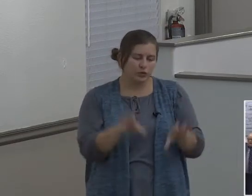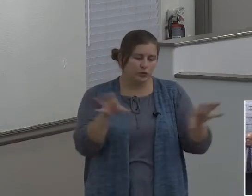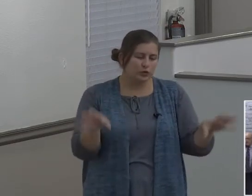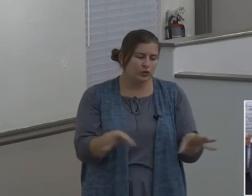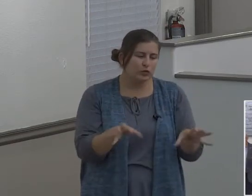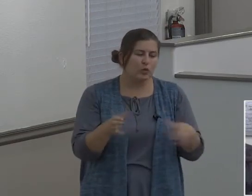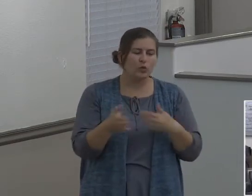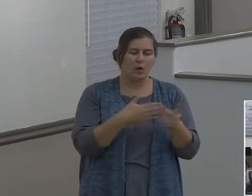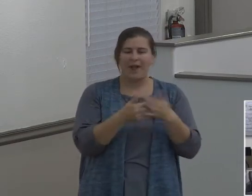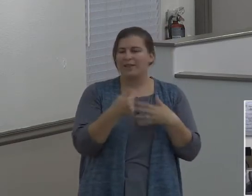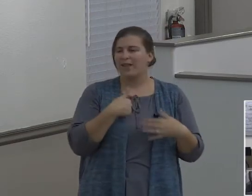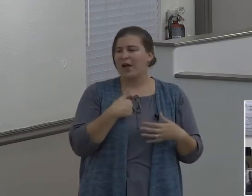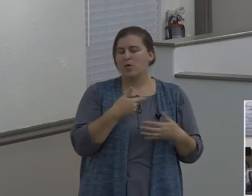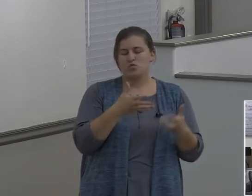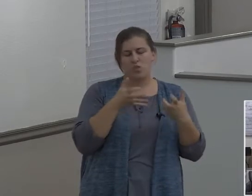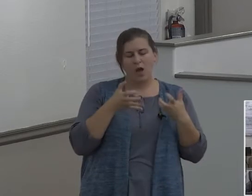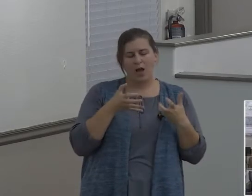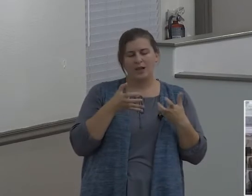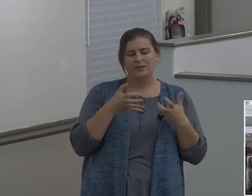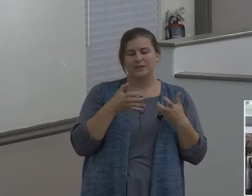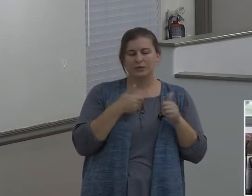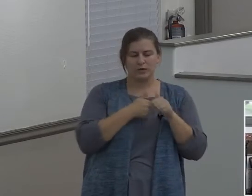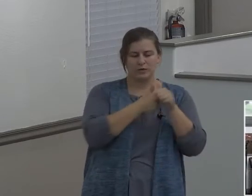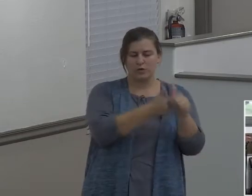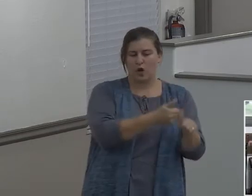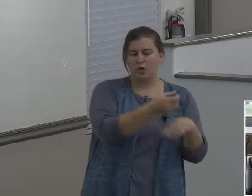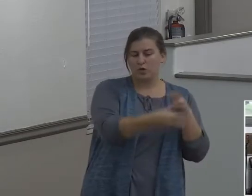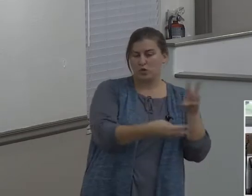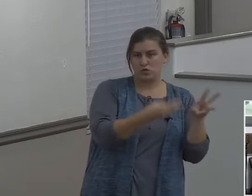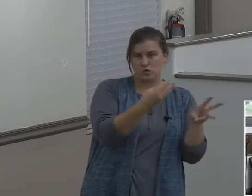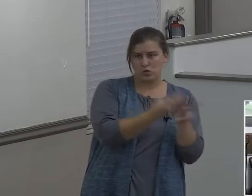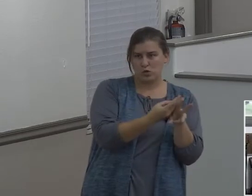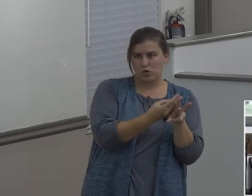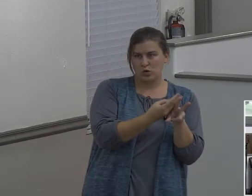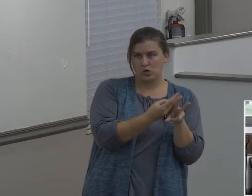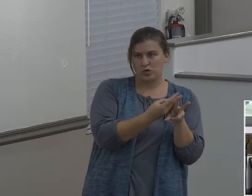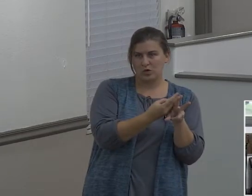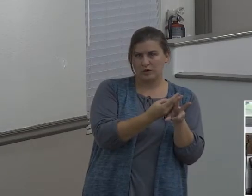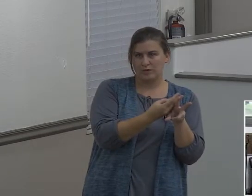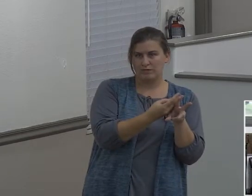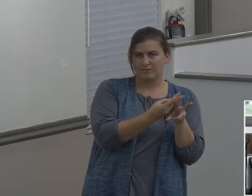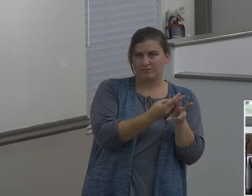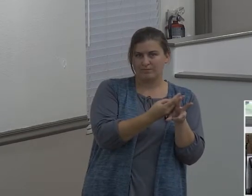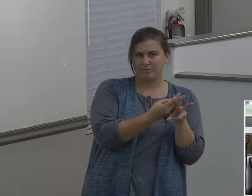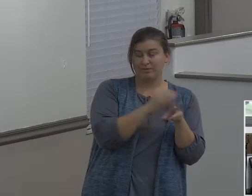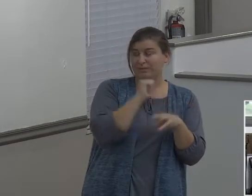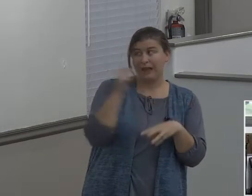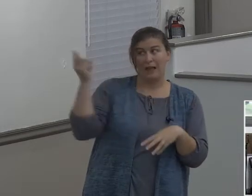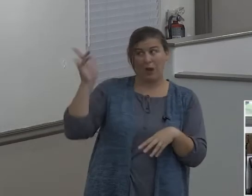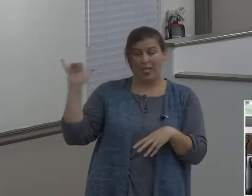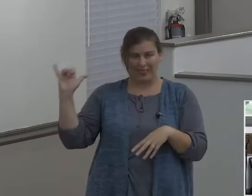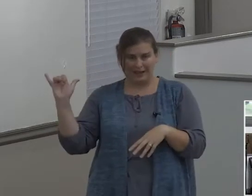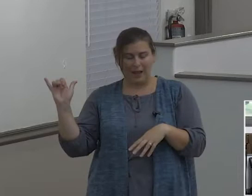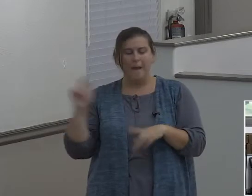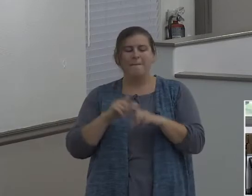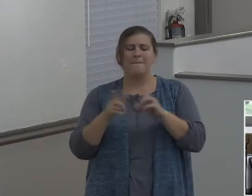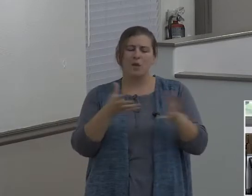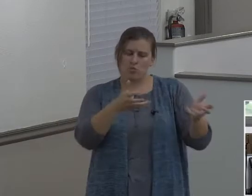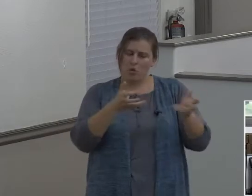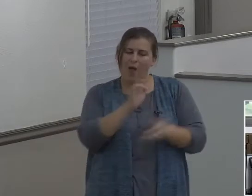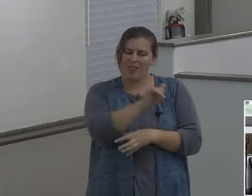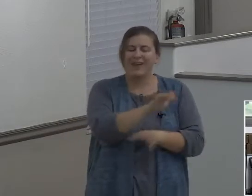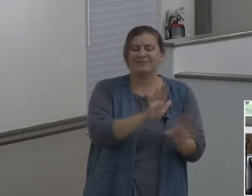that's worldly. It's not, God doesn't have anything to do with it. But they want it, and they're going after that, and the conscience